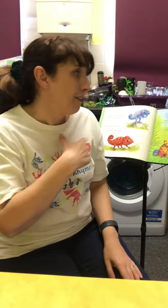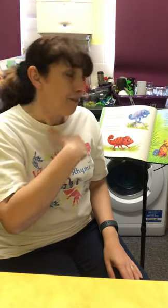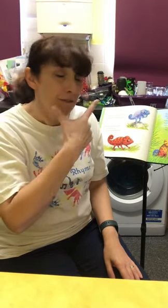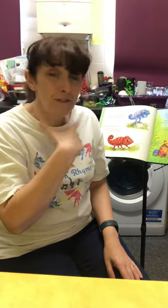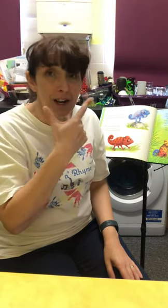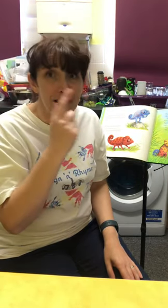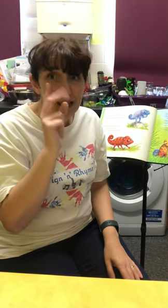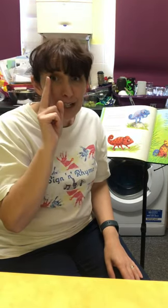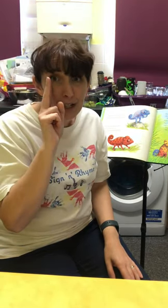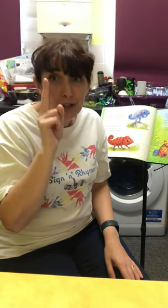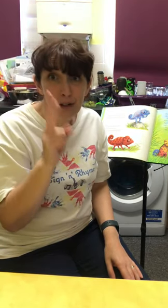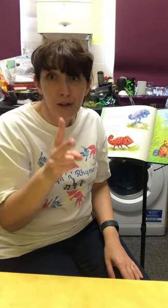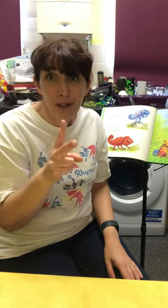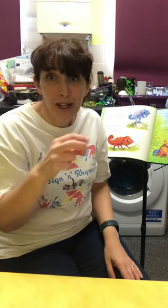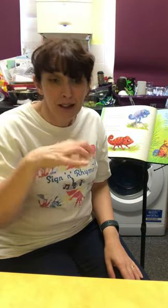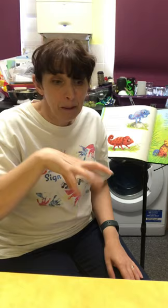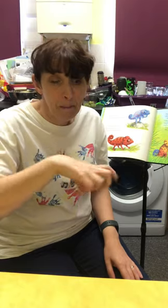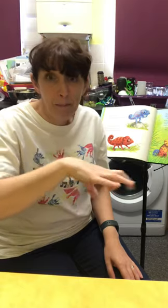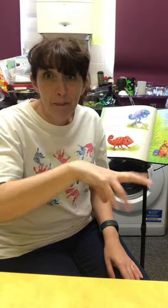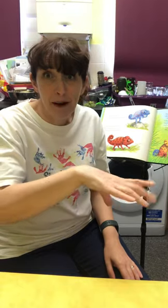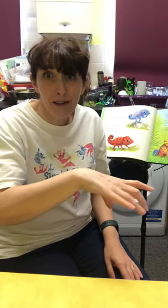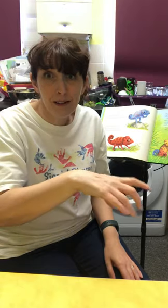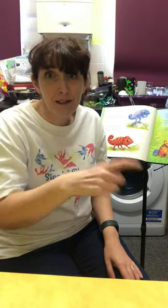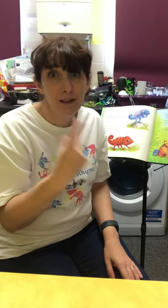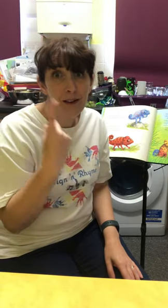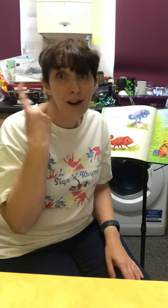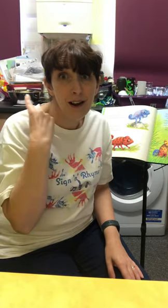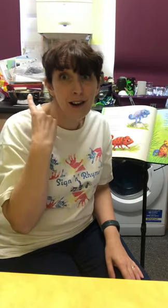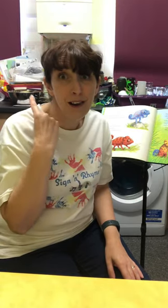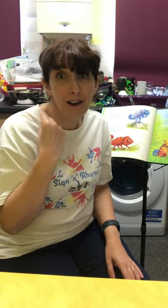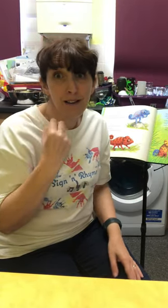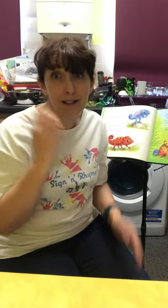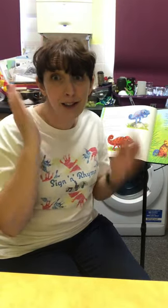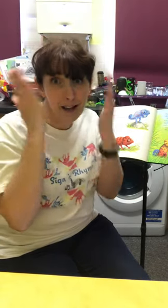funny-looking bug last night.